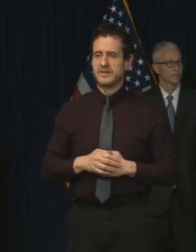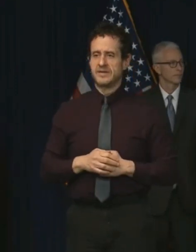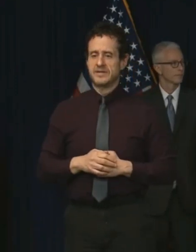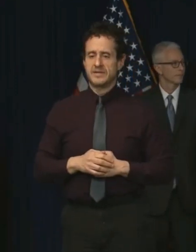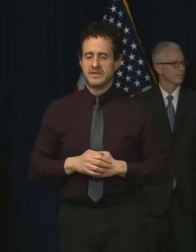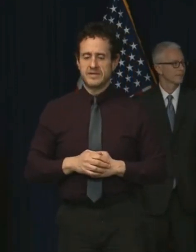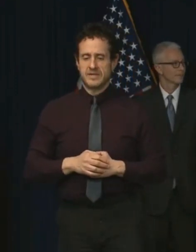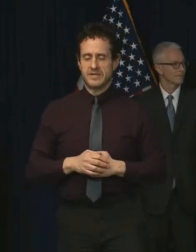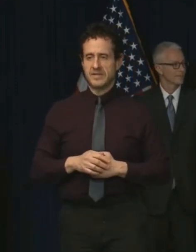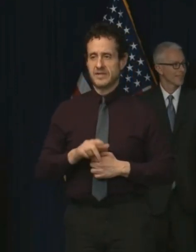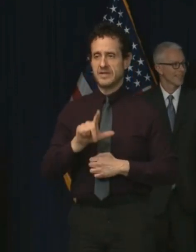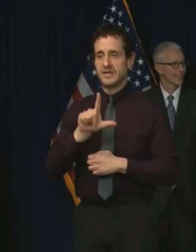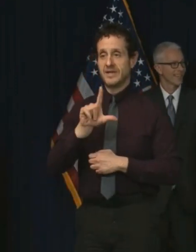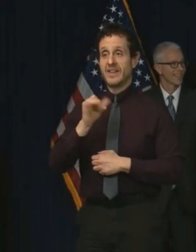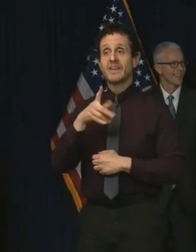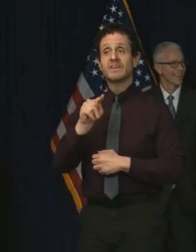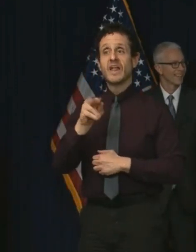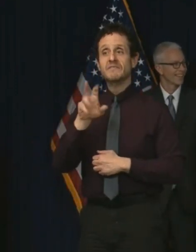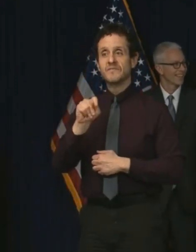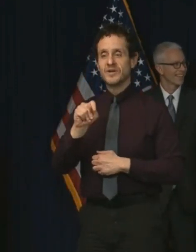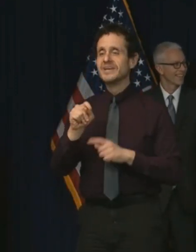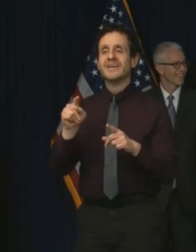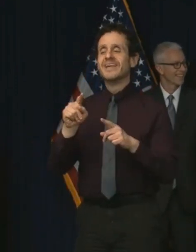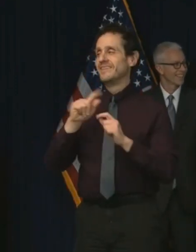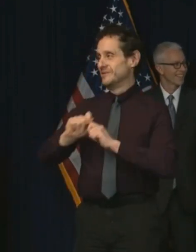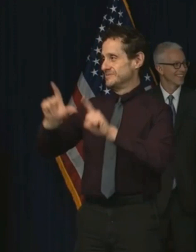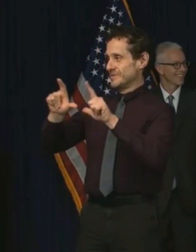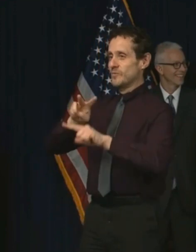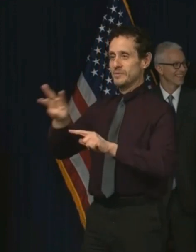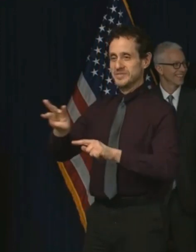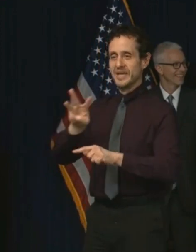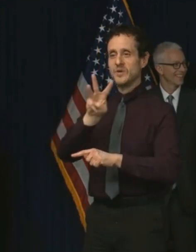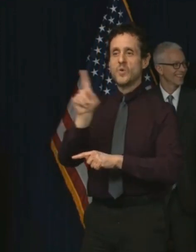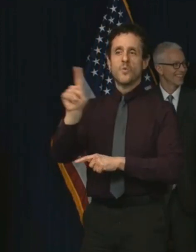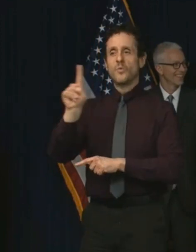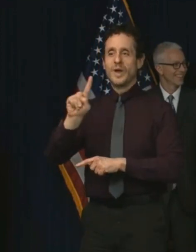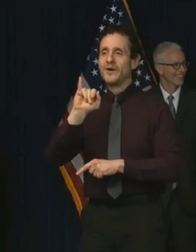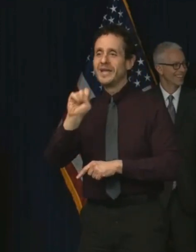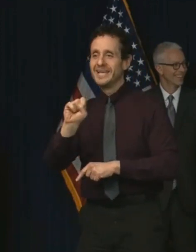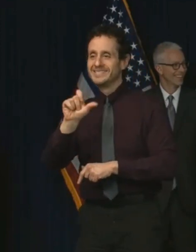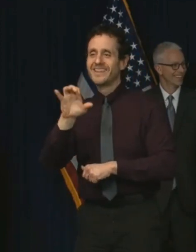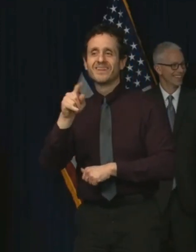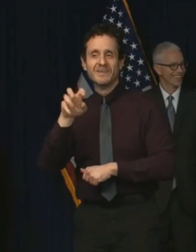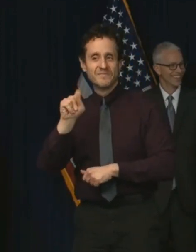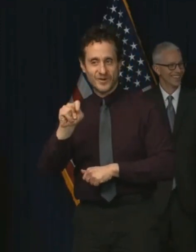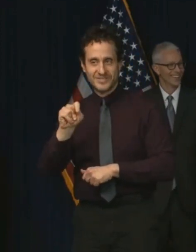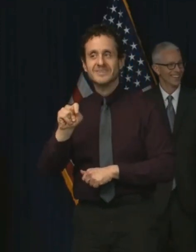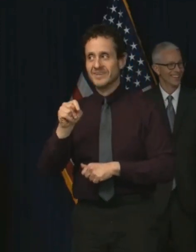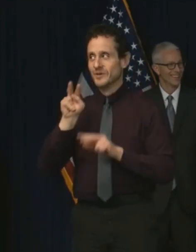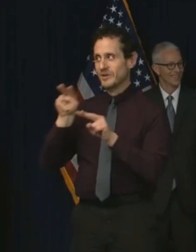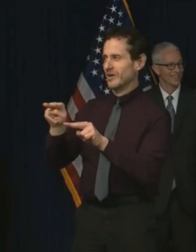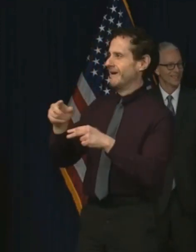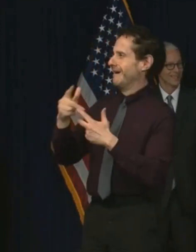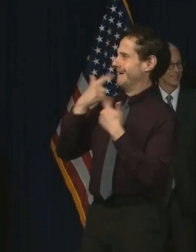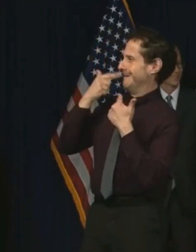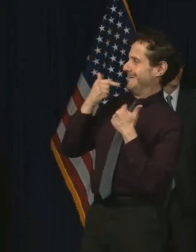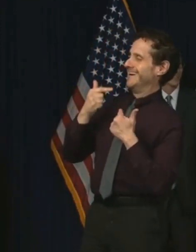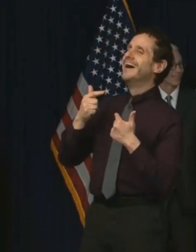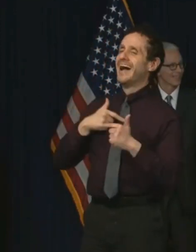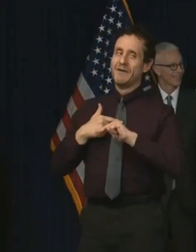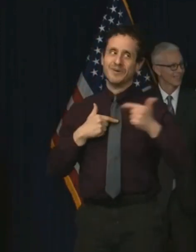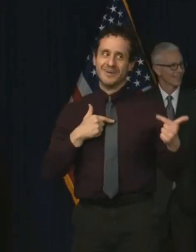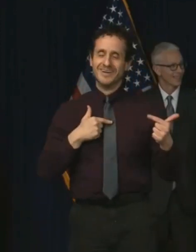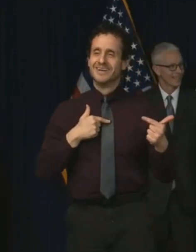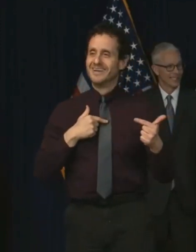meme page is a good place to go for a laugh. So thank you. And I want to turn it over to the star of